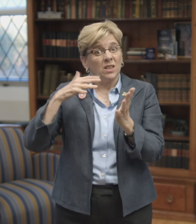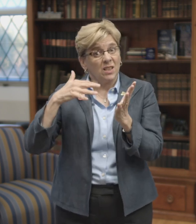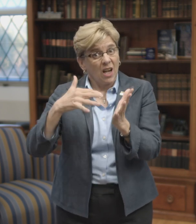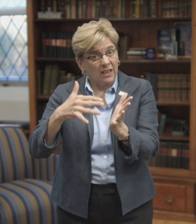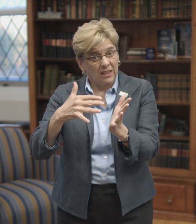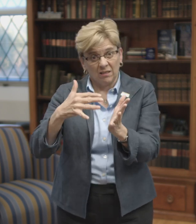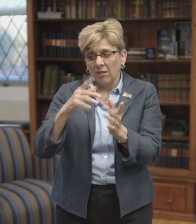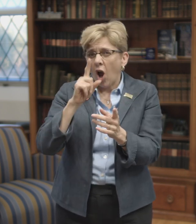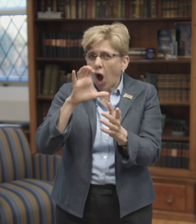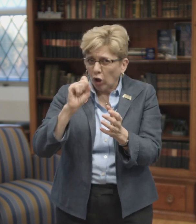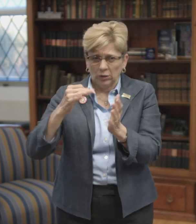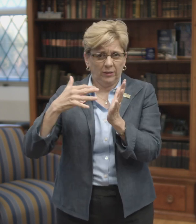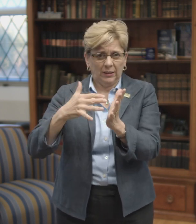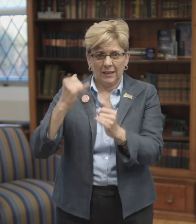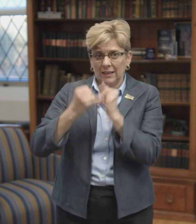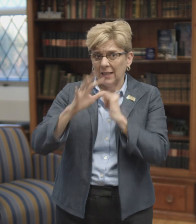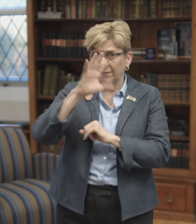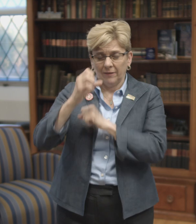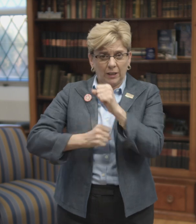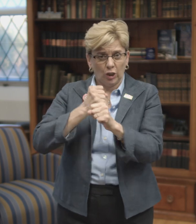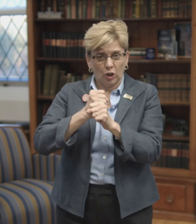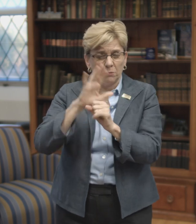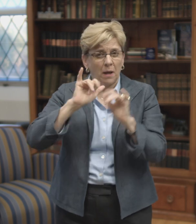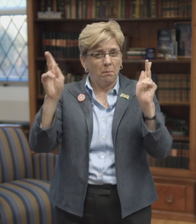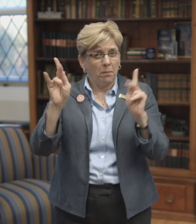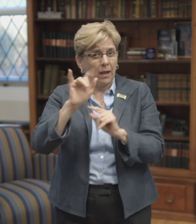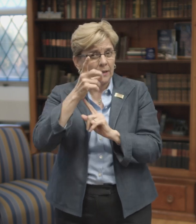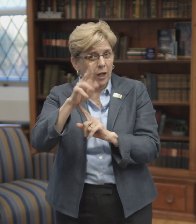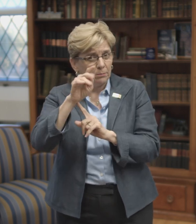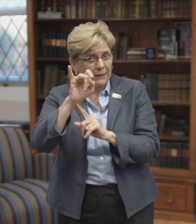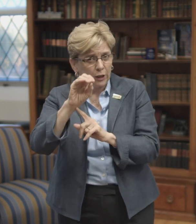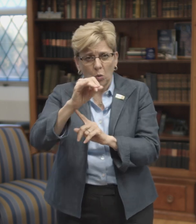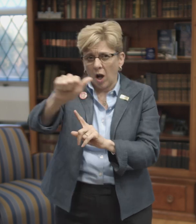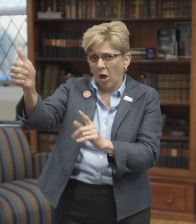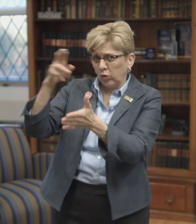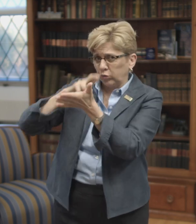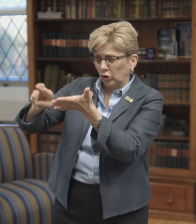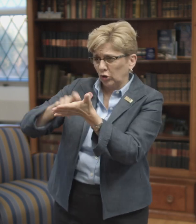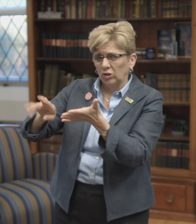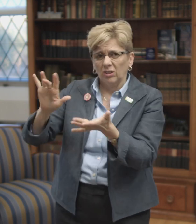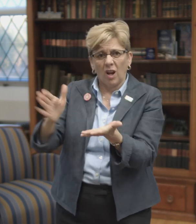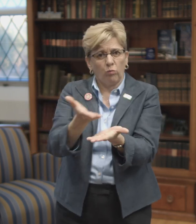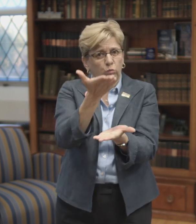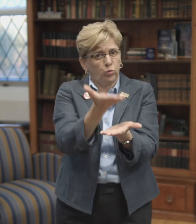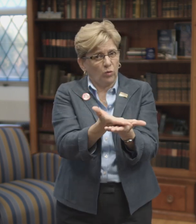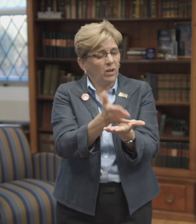The fact is, based on hundreds of studies that have been done over the last 50 years by people like Dr. Petito and other researchers,